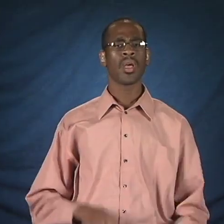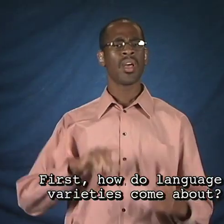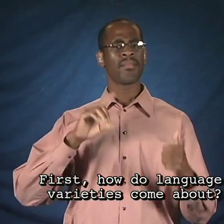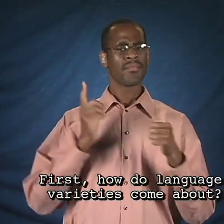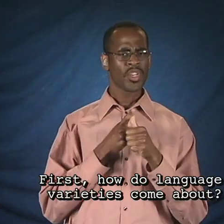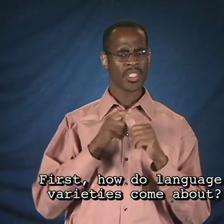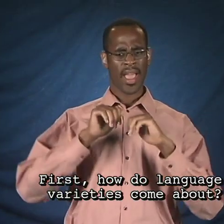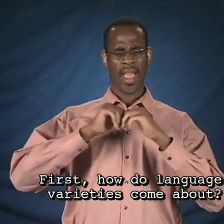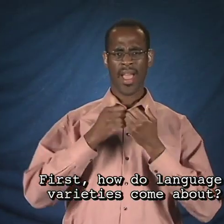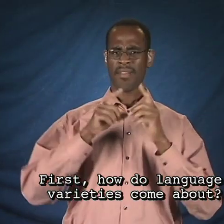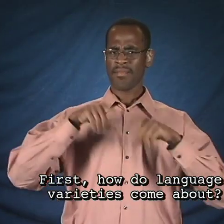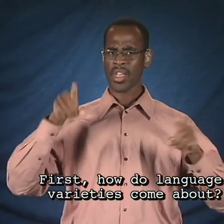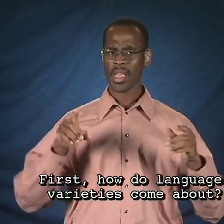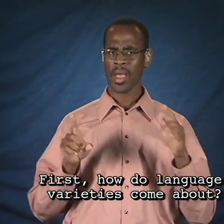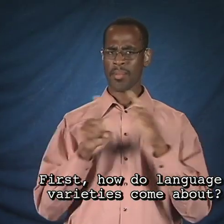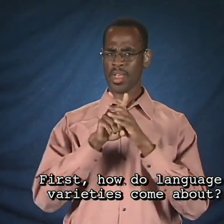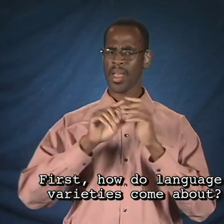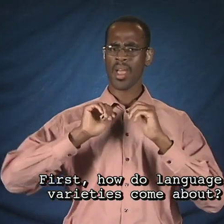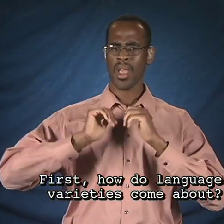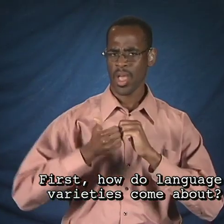First, how do language varieties come about?